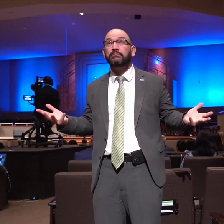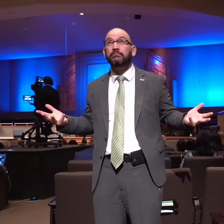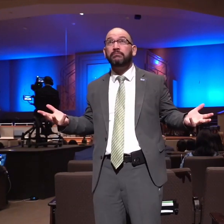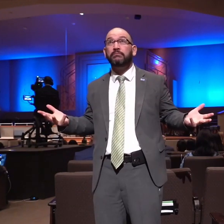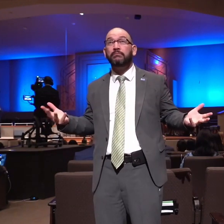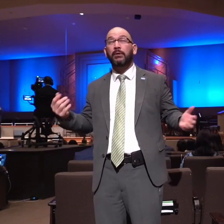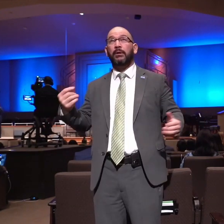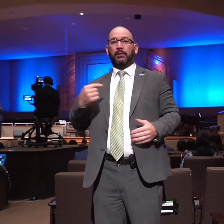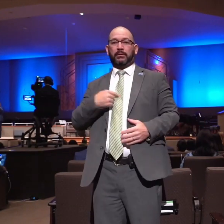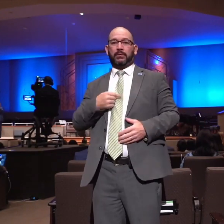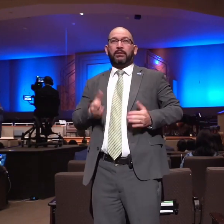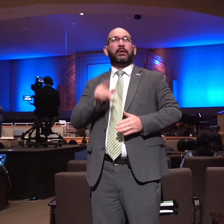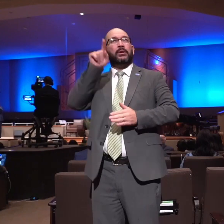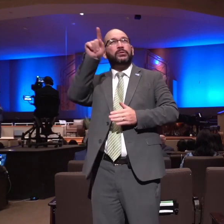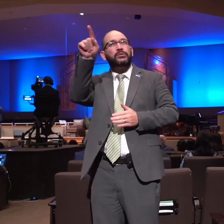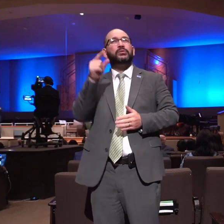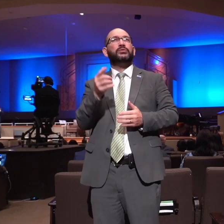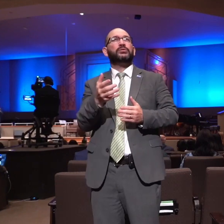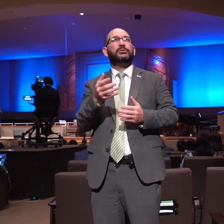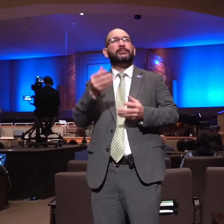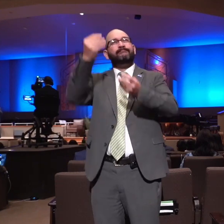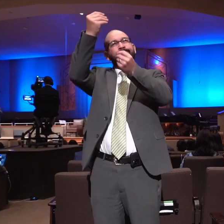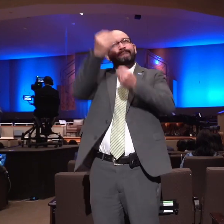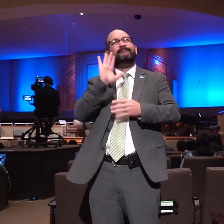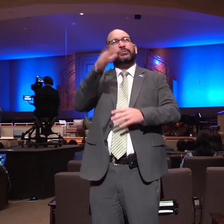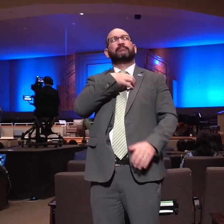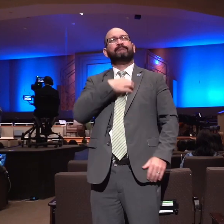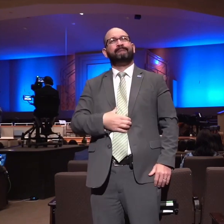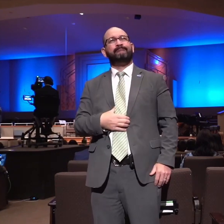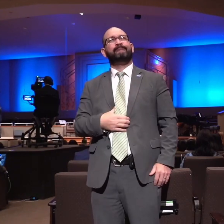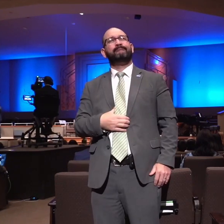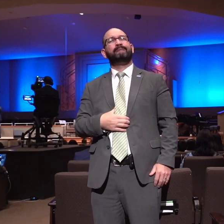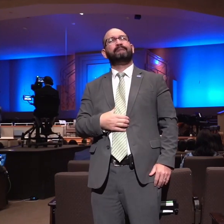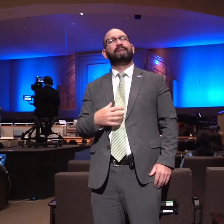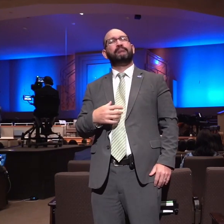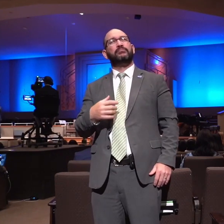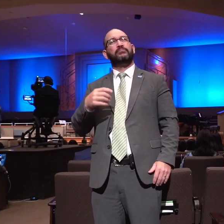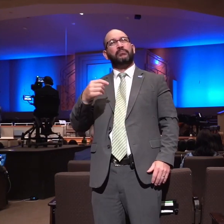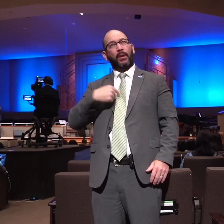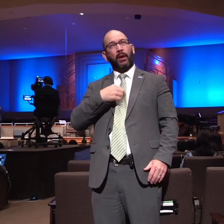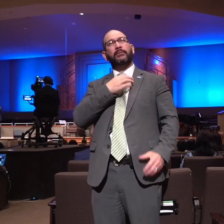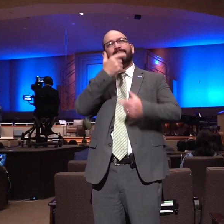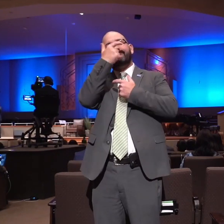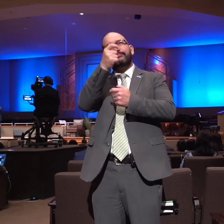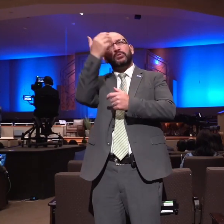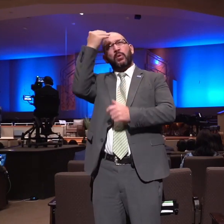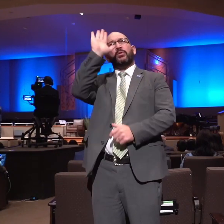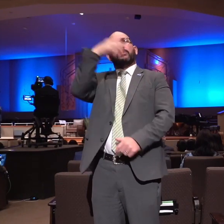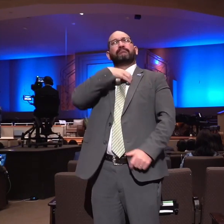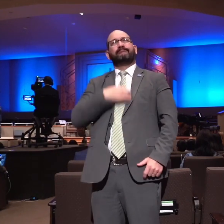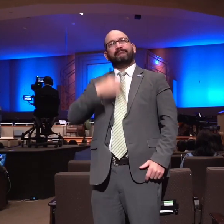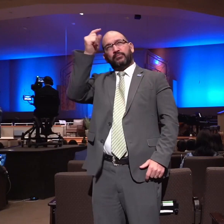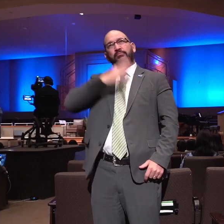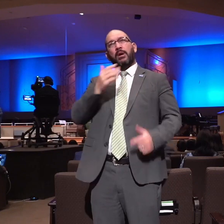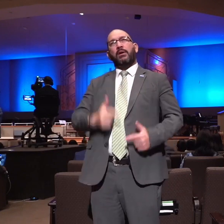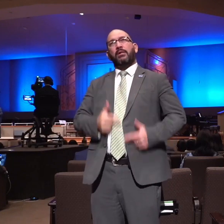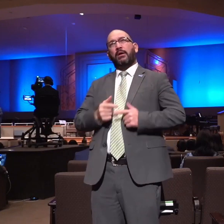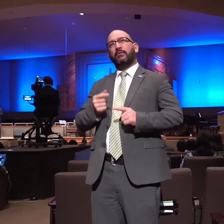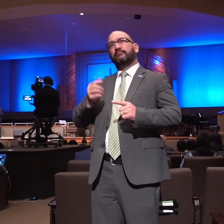I allowed his will to be known in my life that I might complete my race for